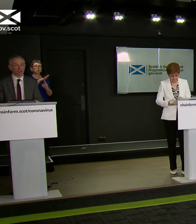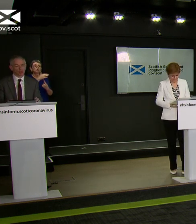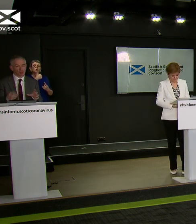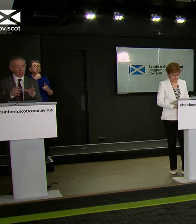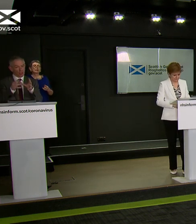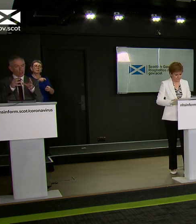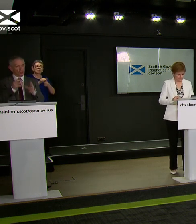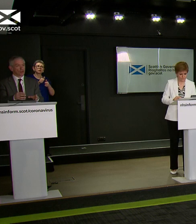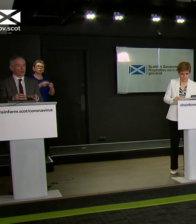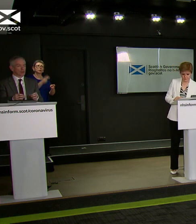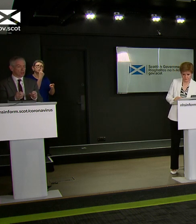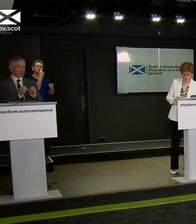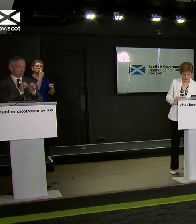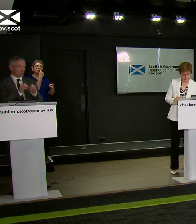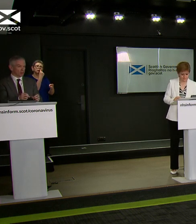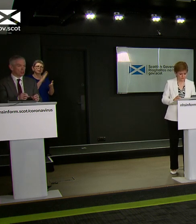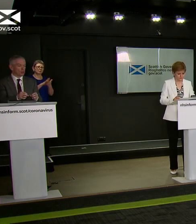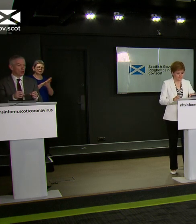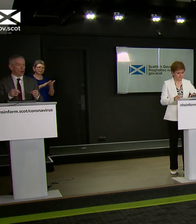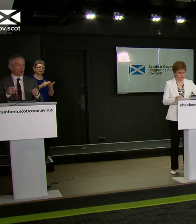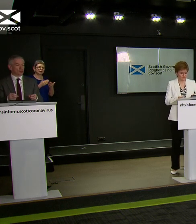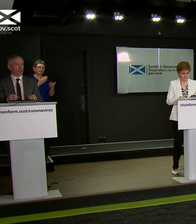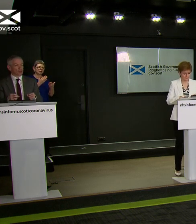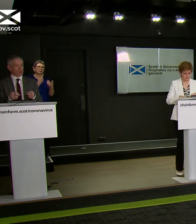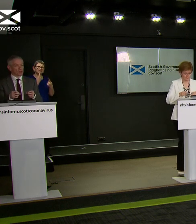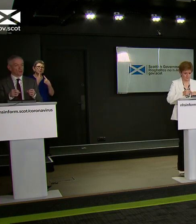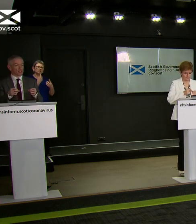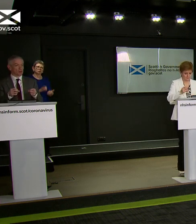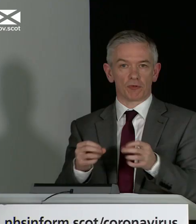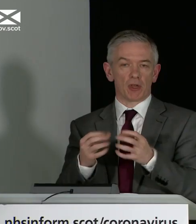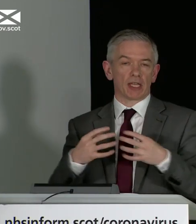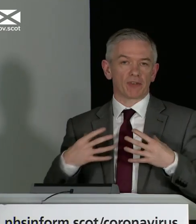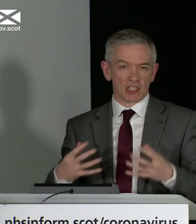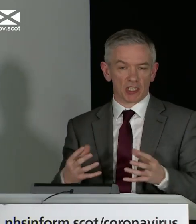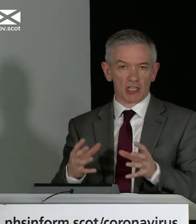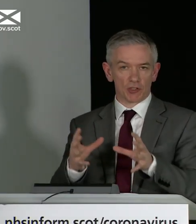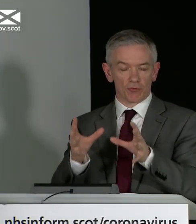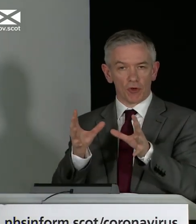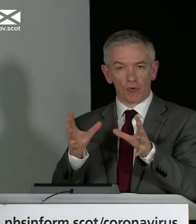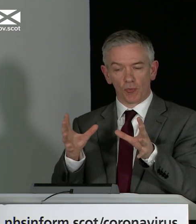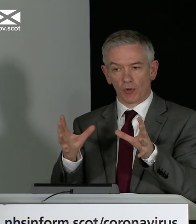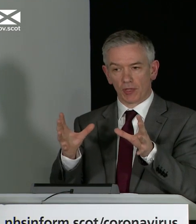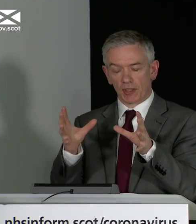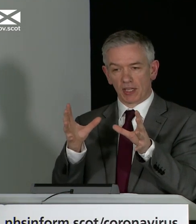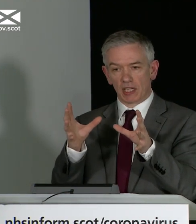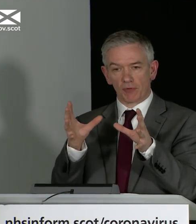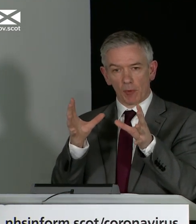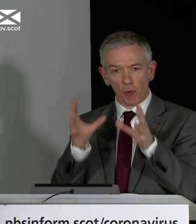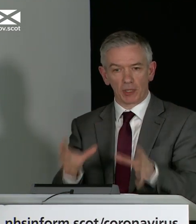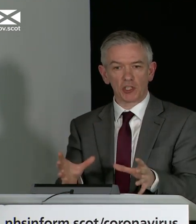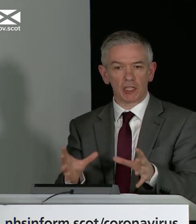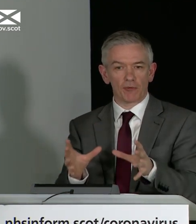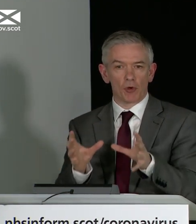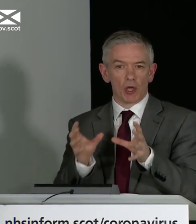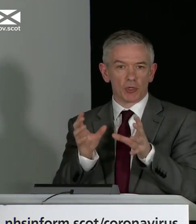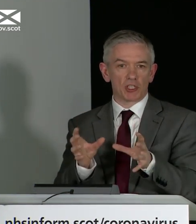information. So whether that's useful information to an individual or useful information in terms of giving us a sense of what things are from a